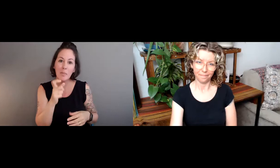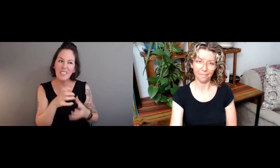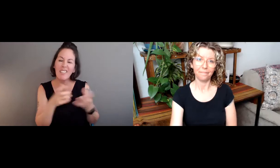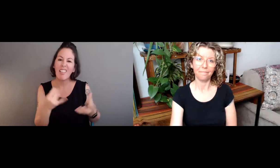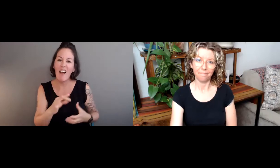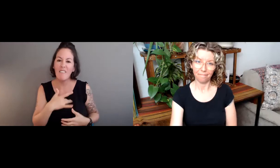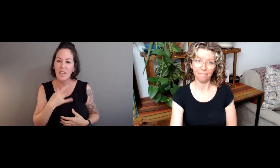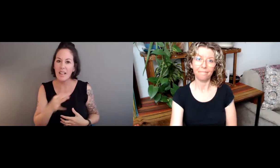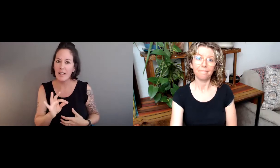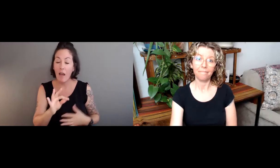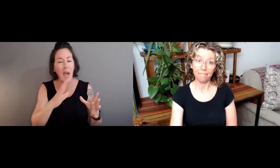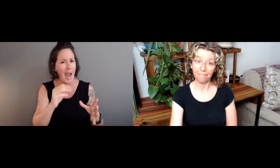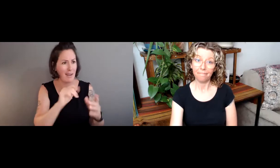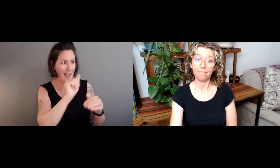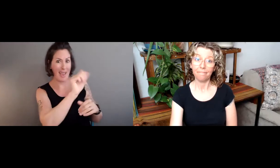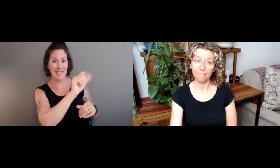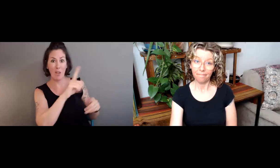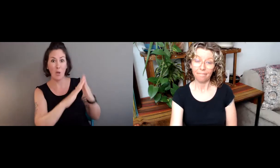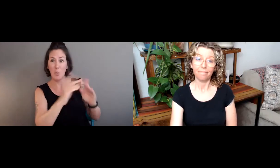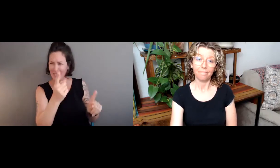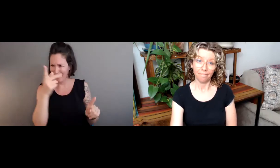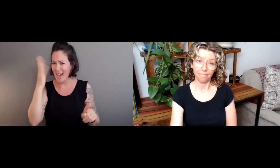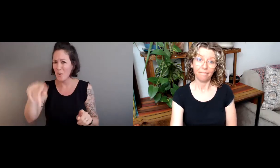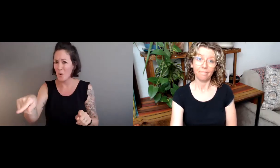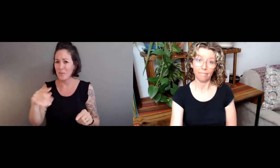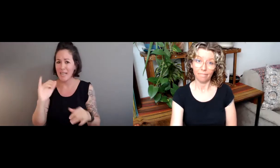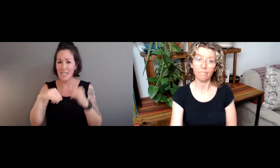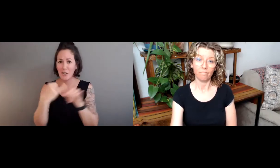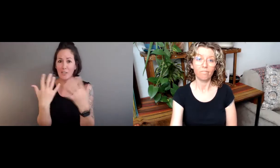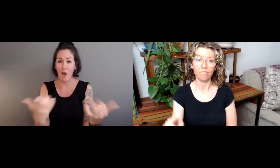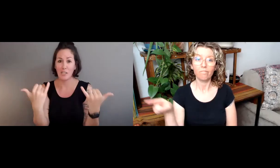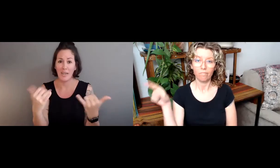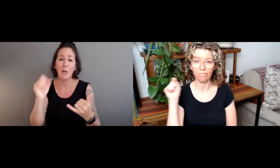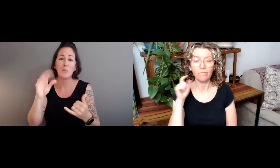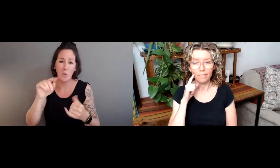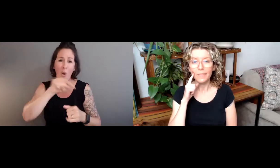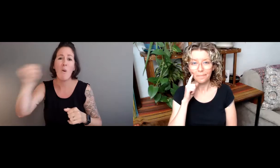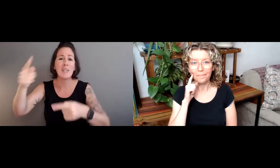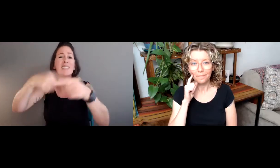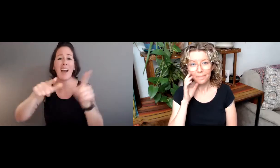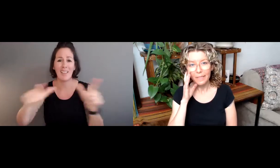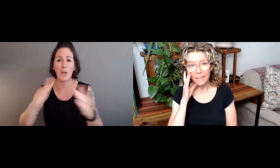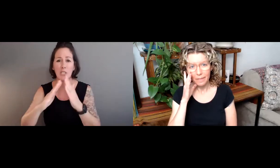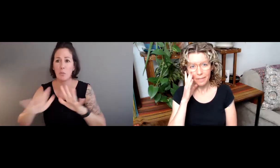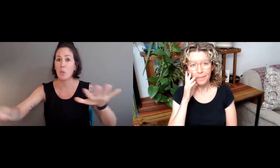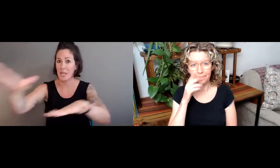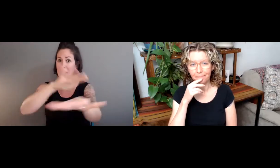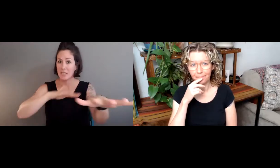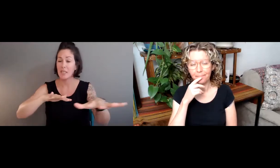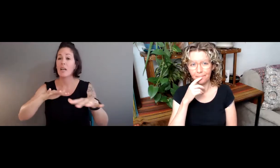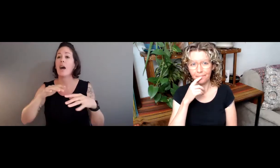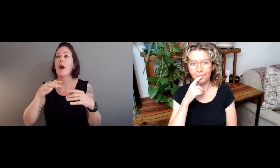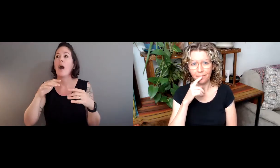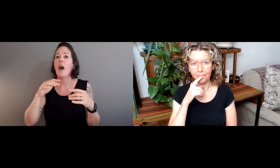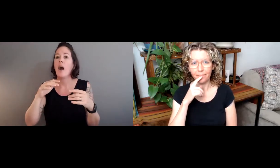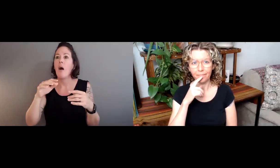The problem with ASL communities in general, there's a lot of feeling. Well, and I know that there's an international audience today. So